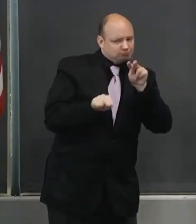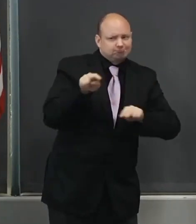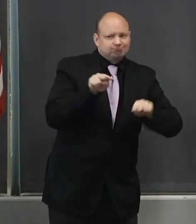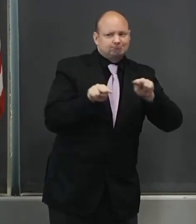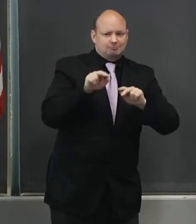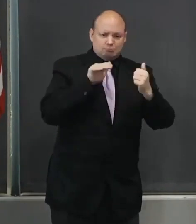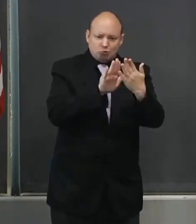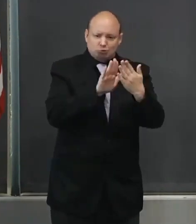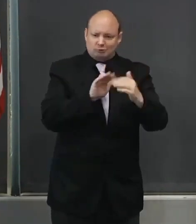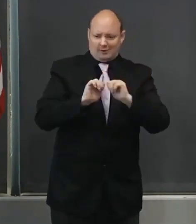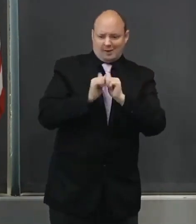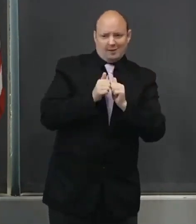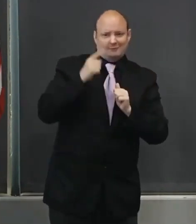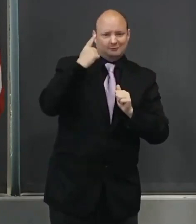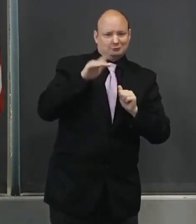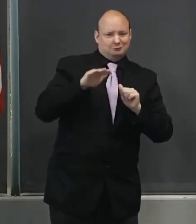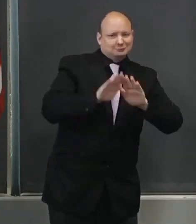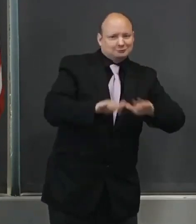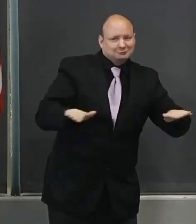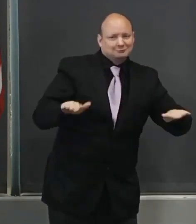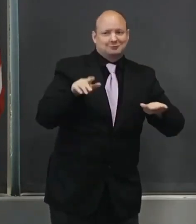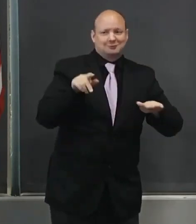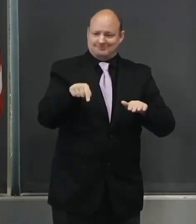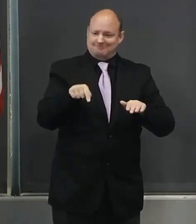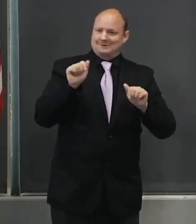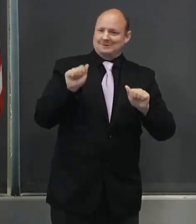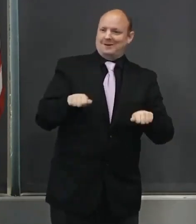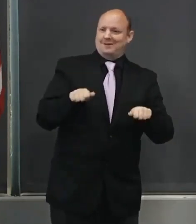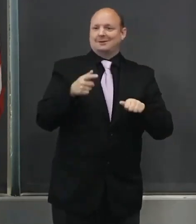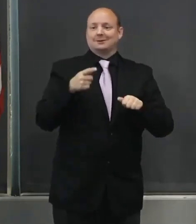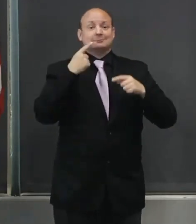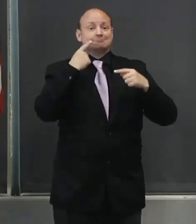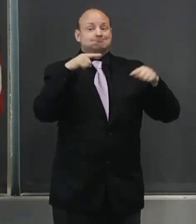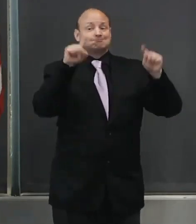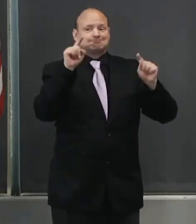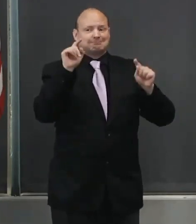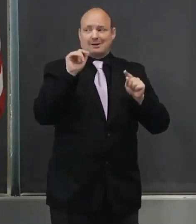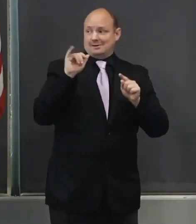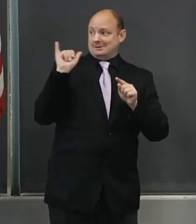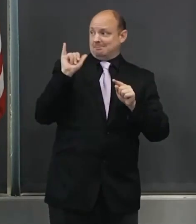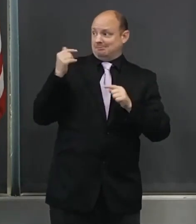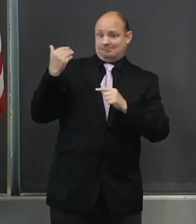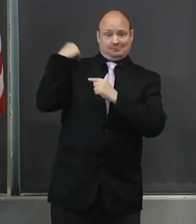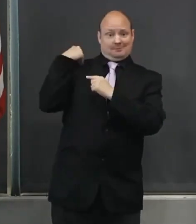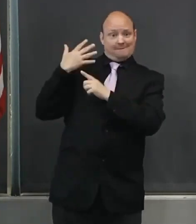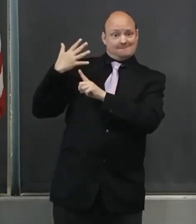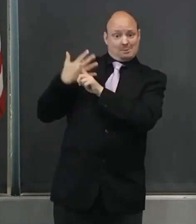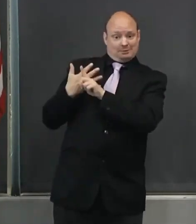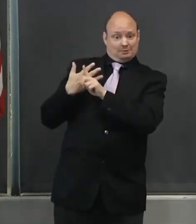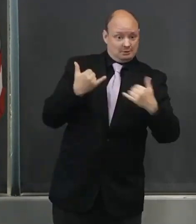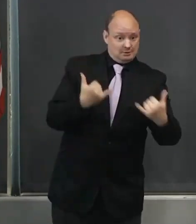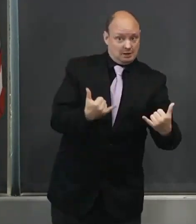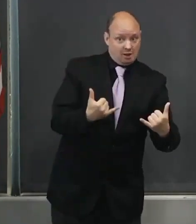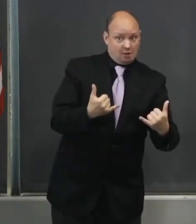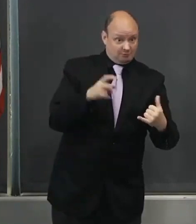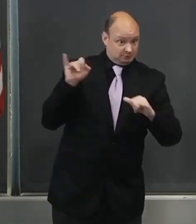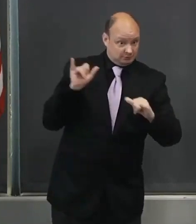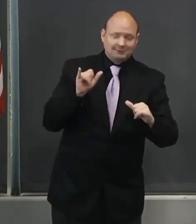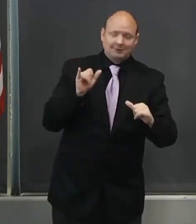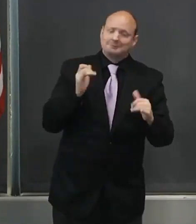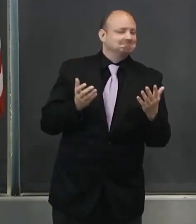just as we have over the past five months in tackling this disease. Second, equity.